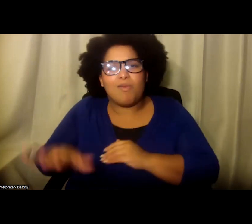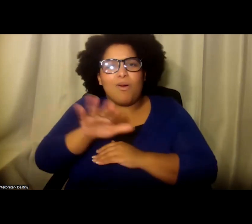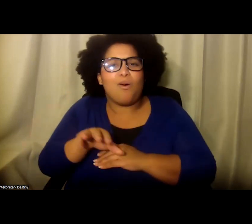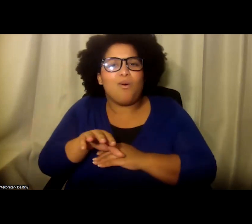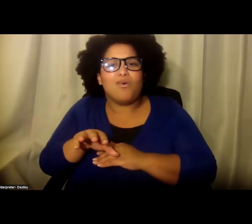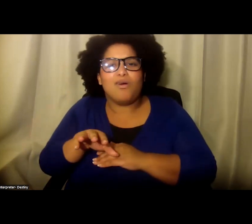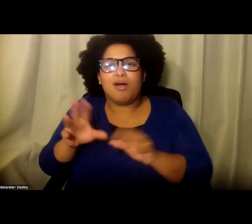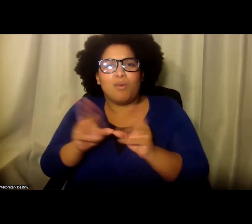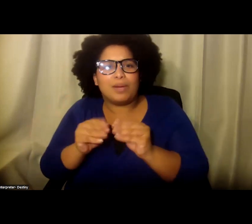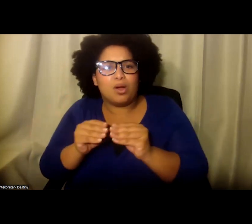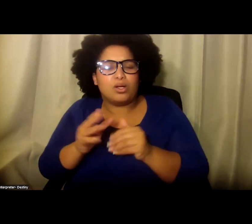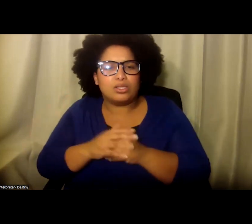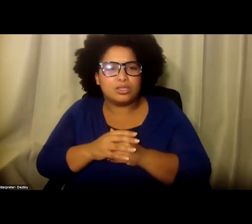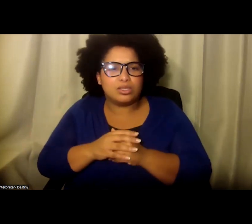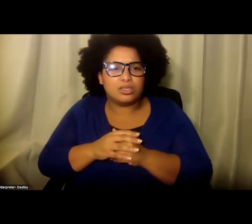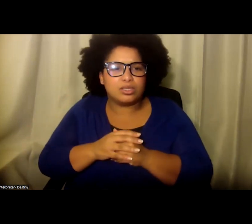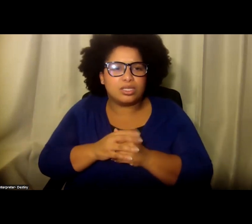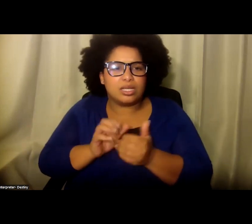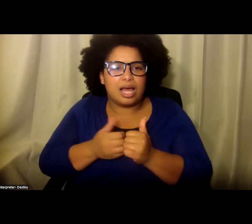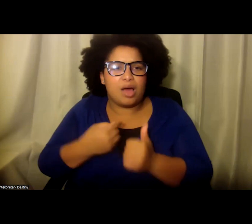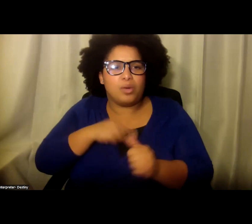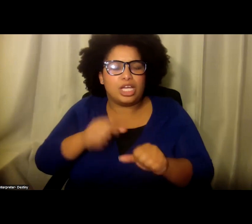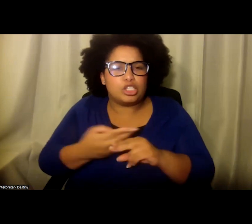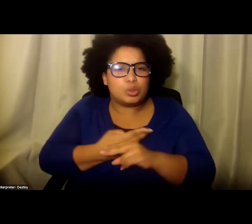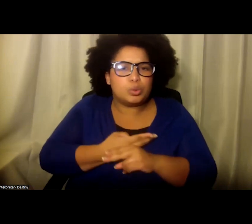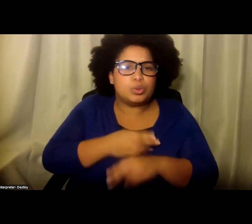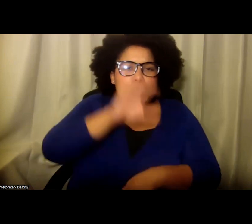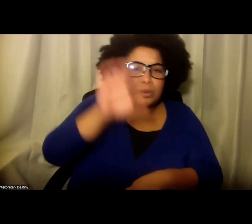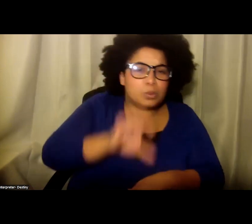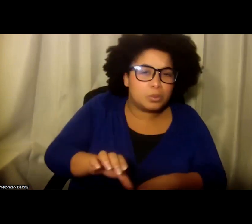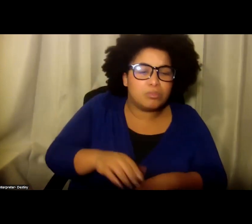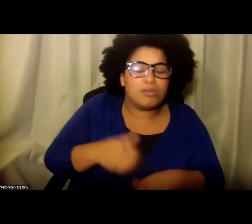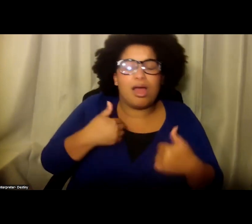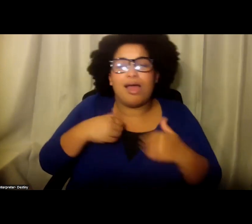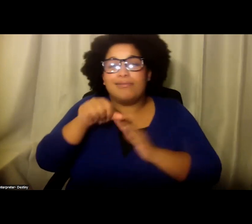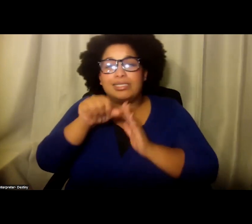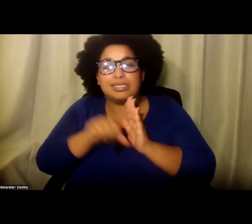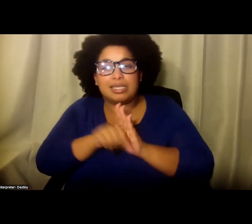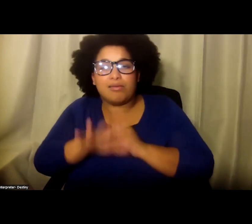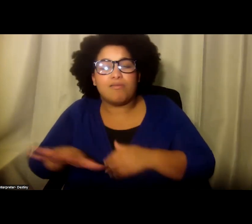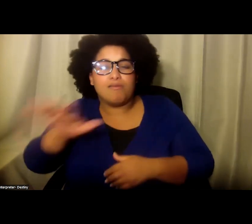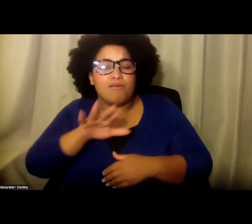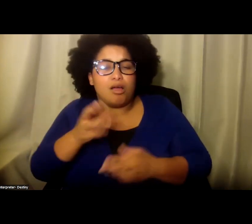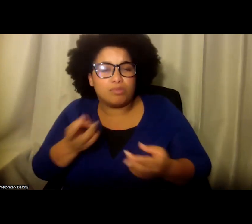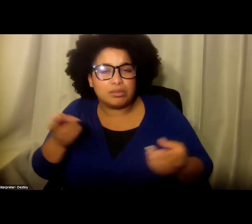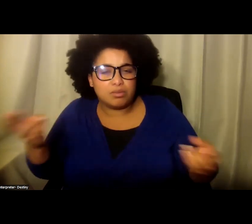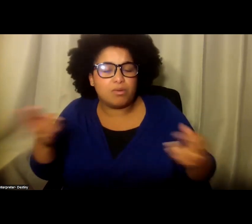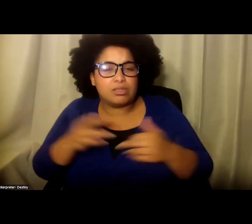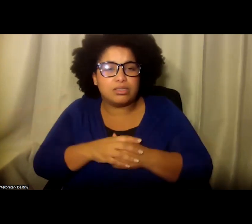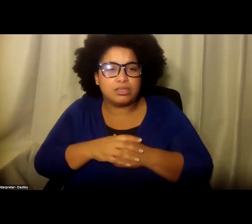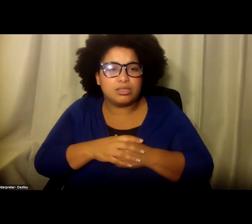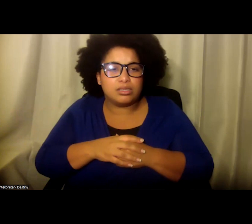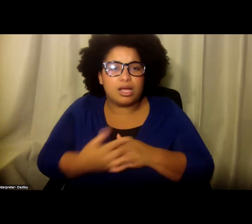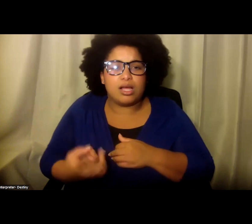benefit of, you know, how we can use Zoom and have a statewide resource. That was certainly one